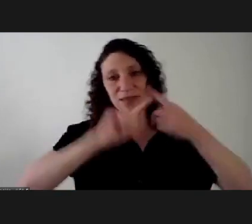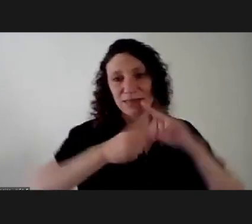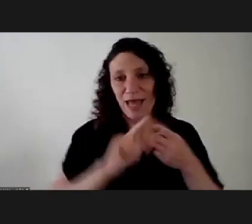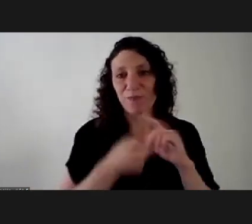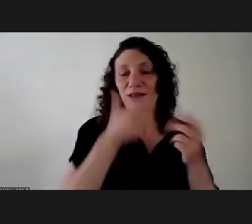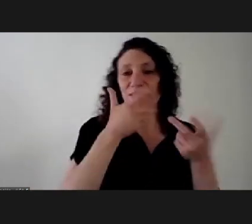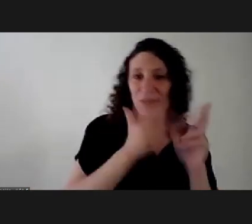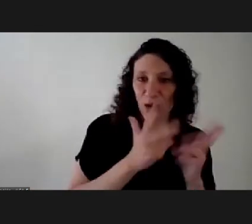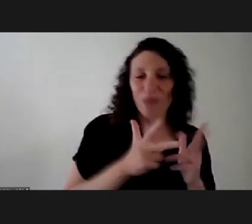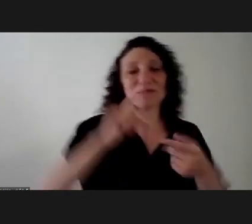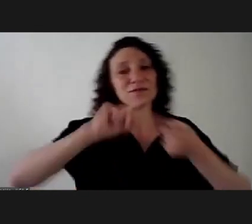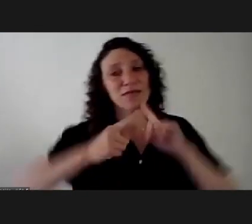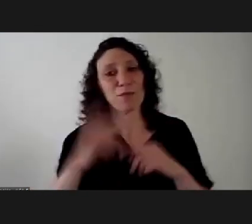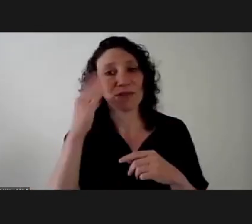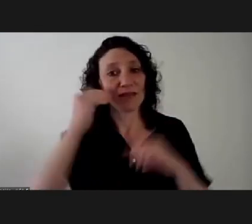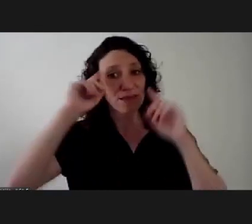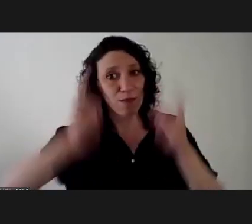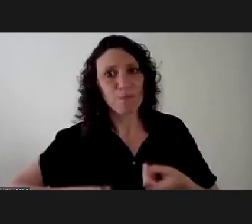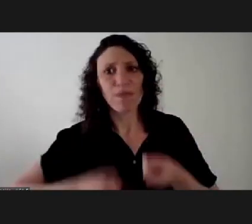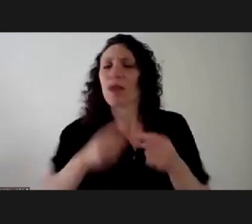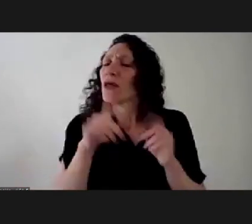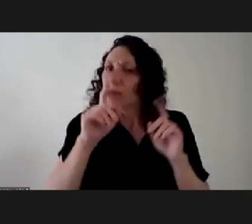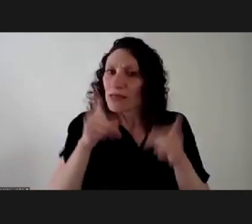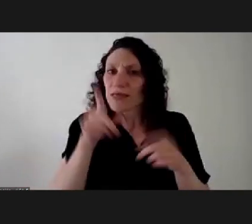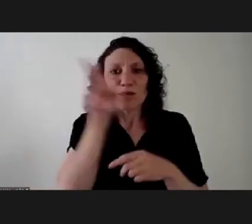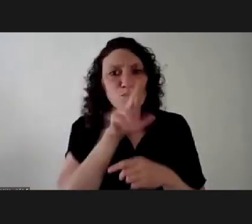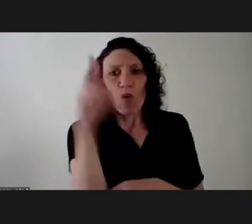uh of sign language and spanish and also the english